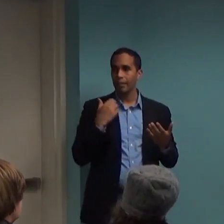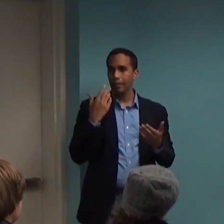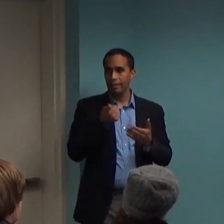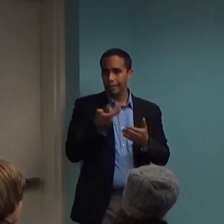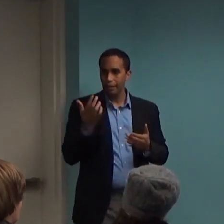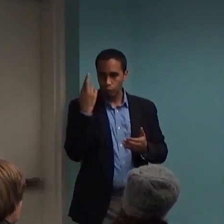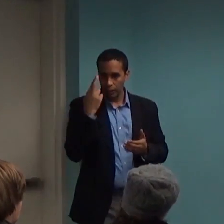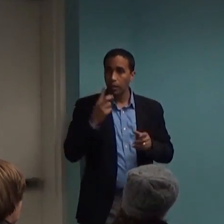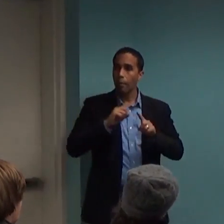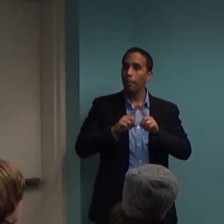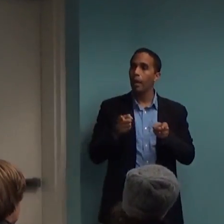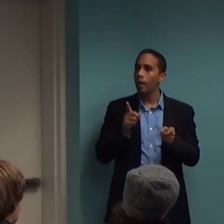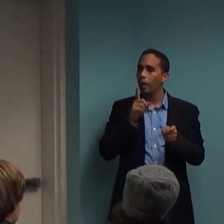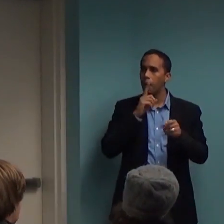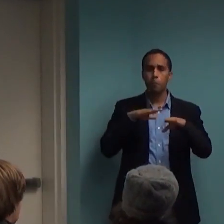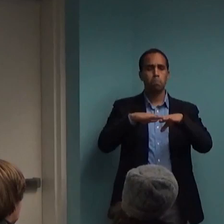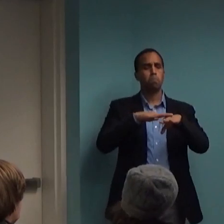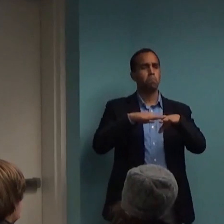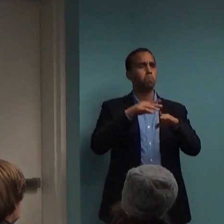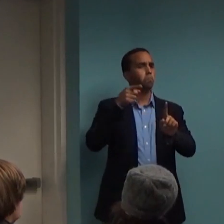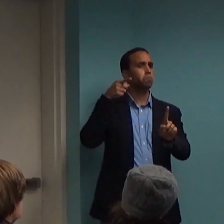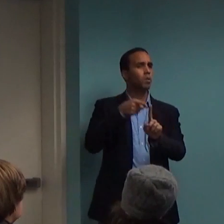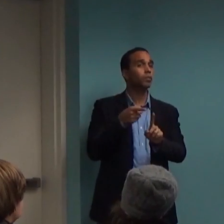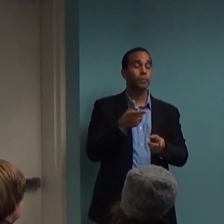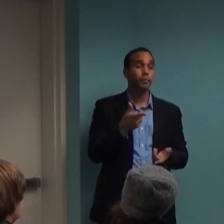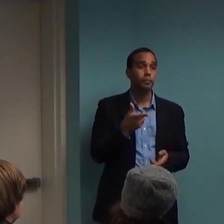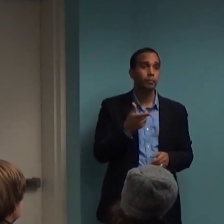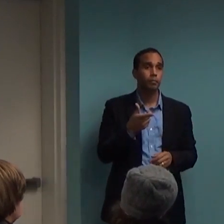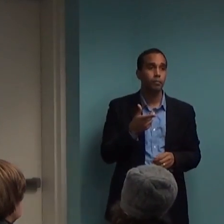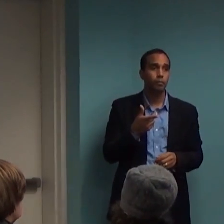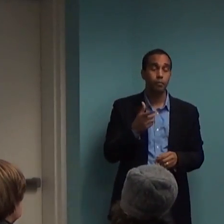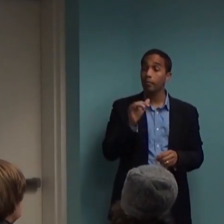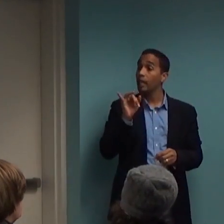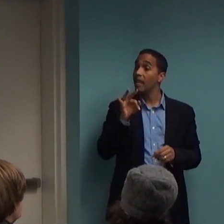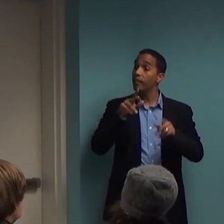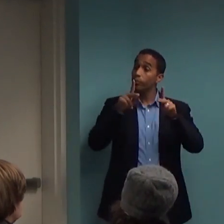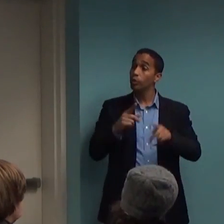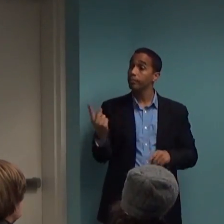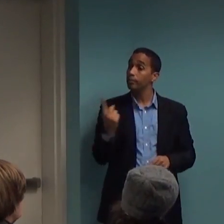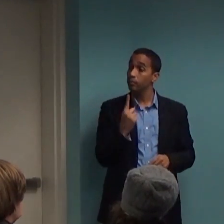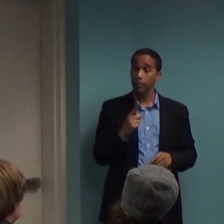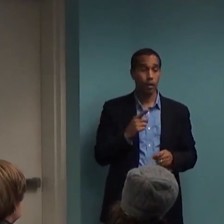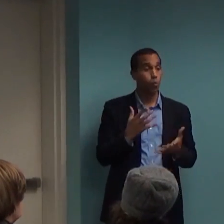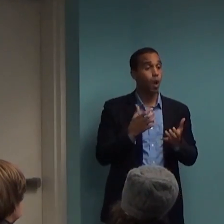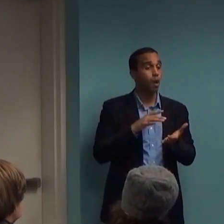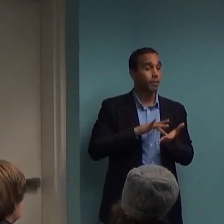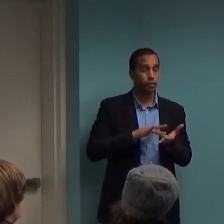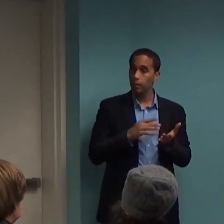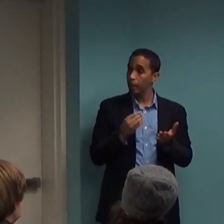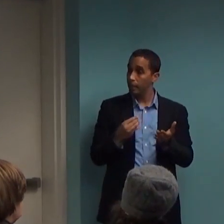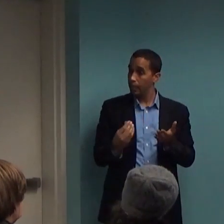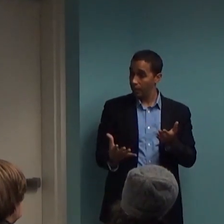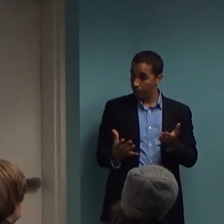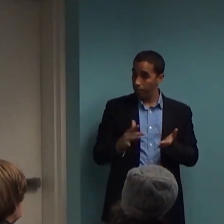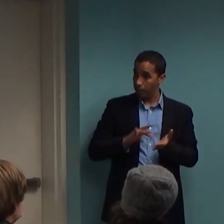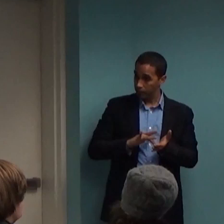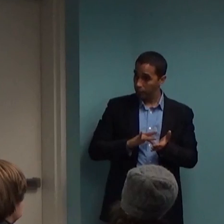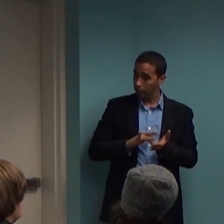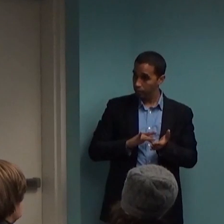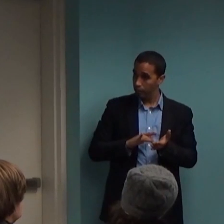let's say someone comes in, they need medication, you start giving them medication, and they come back for their next visit, whenever that might be. So